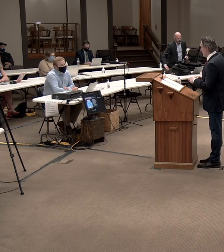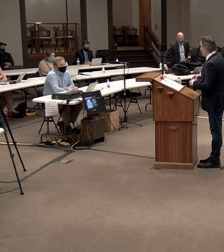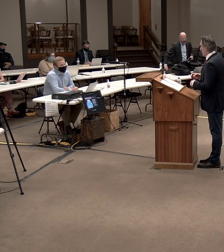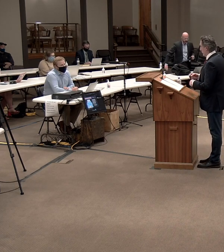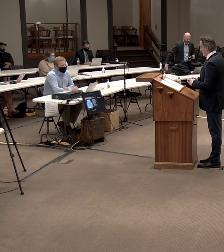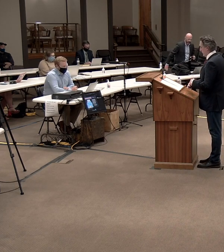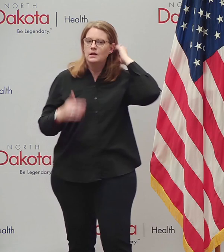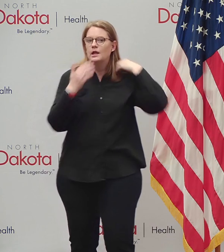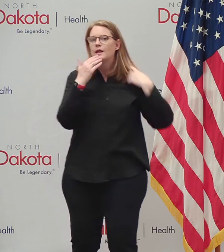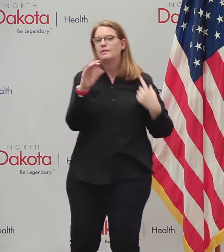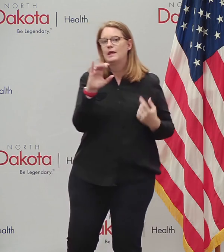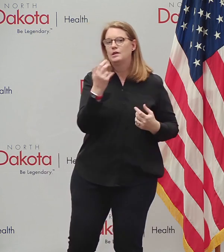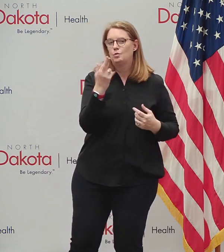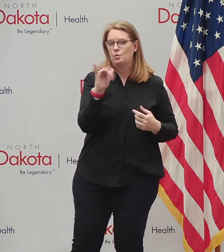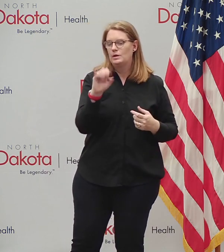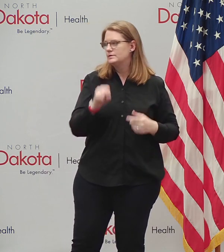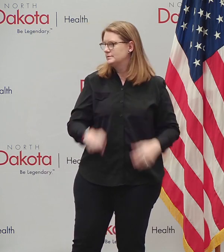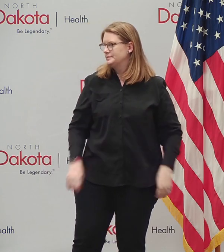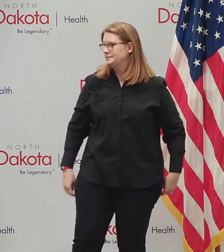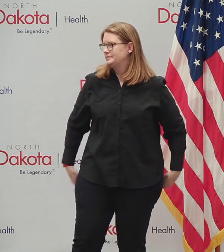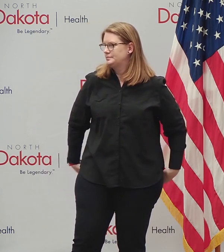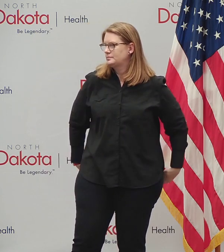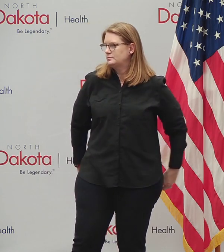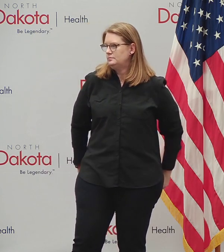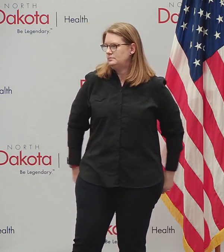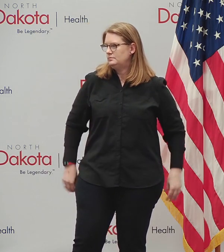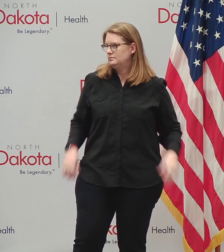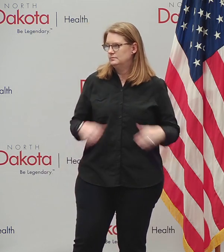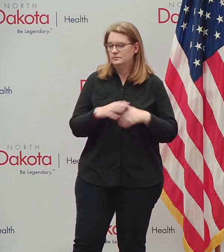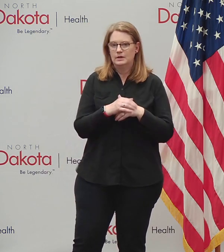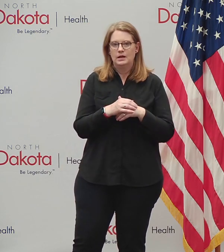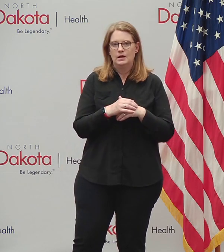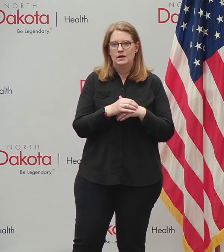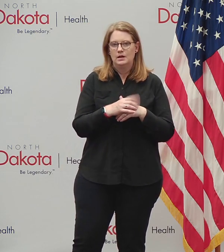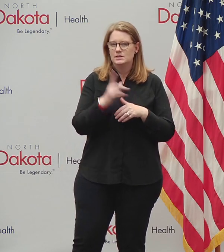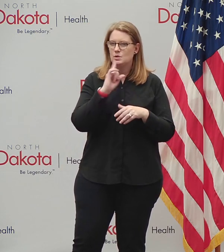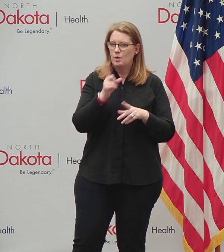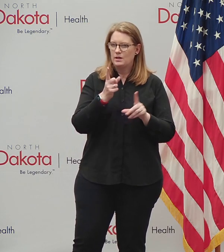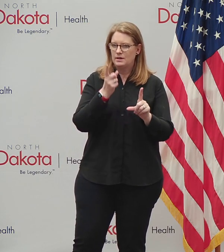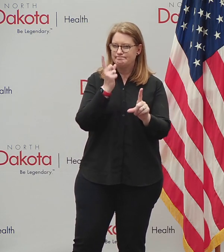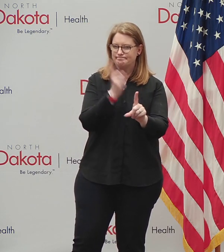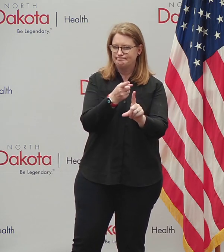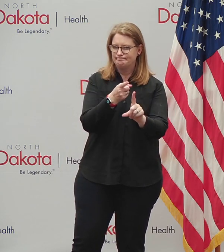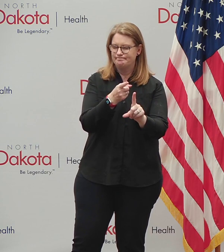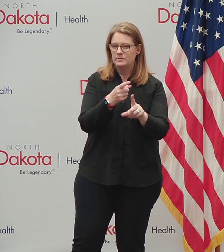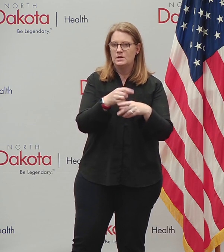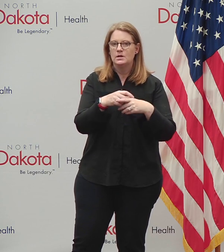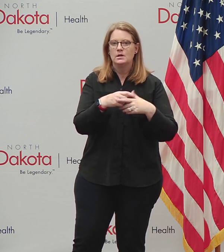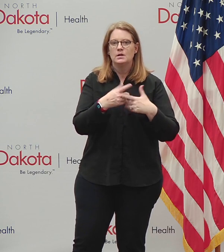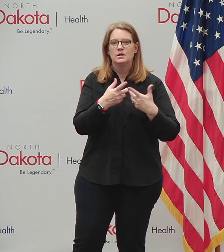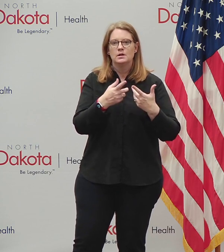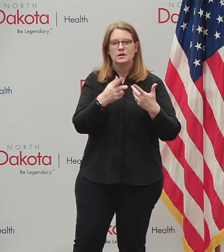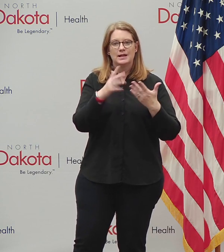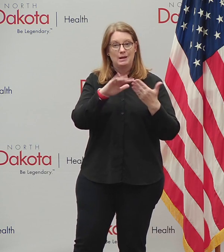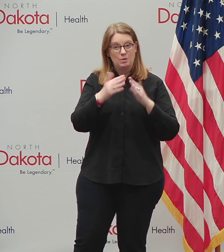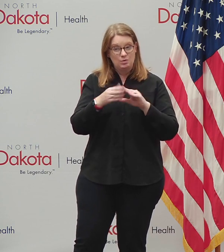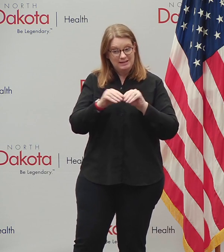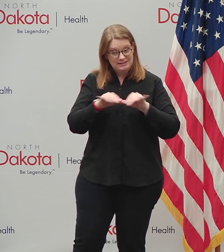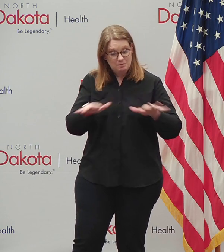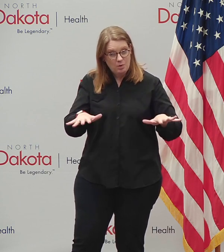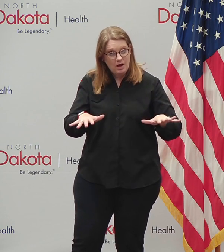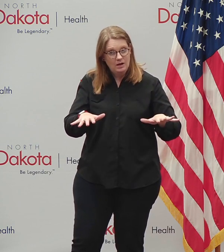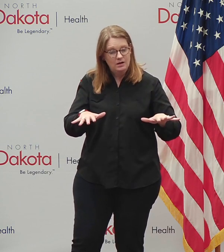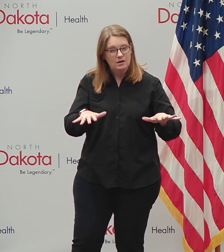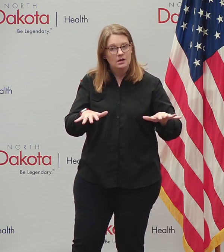Thank you, Chris. And to really hit on that point about the interaction between community spread and